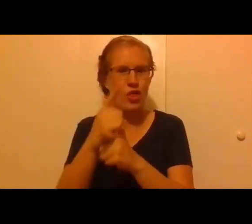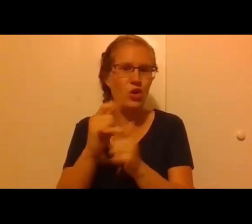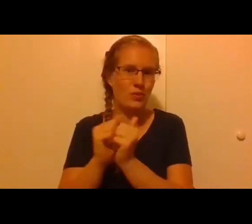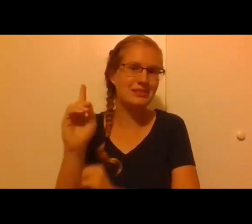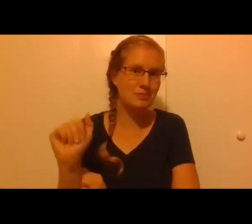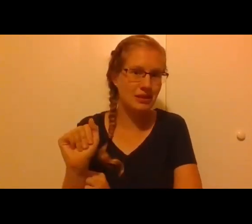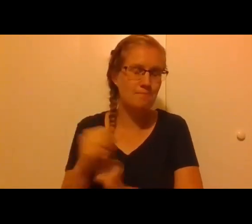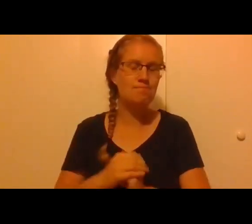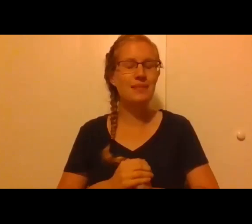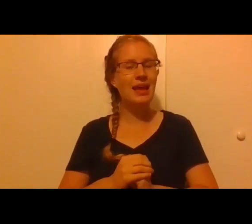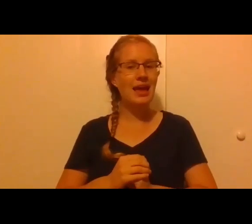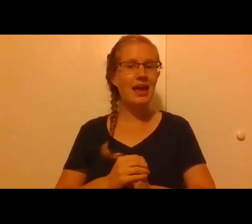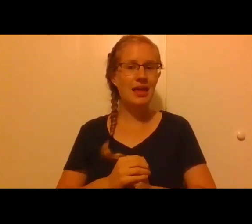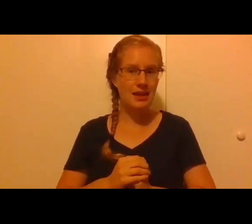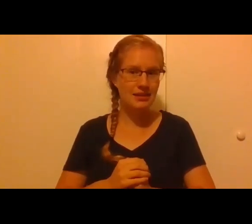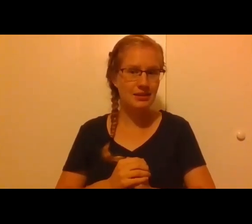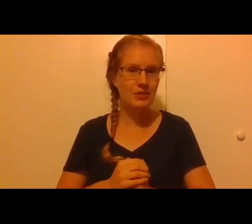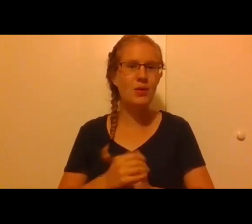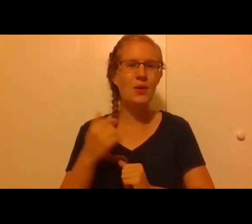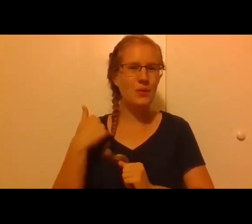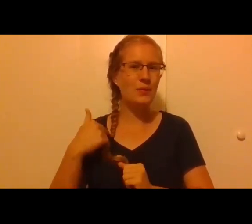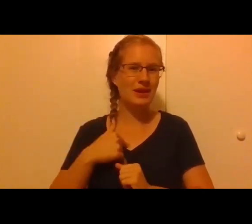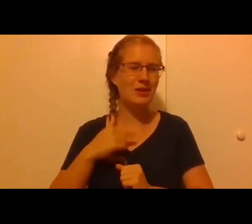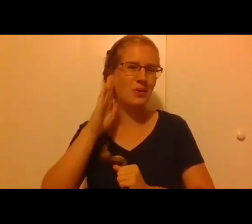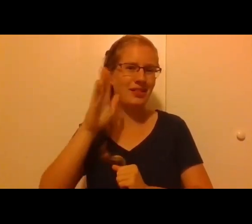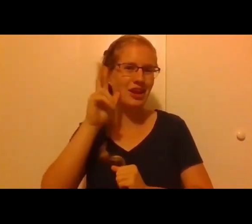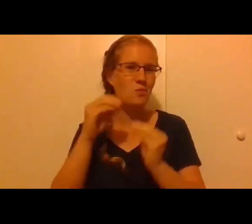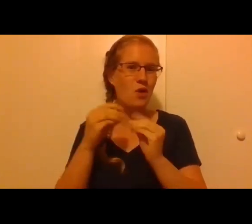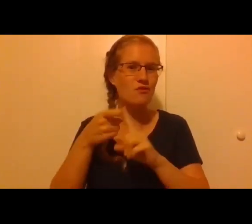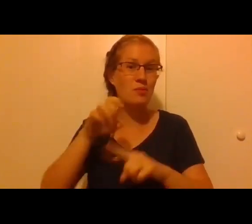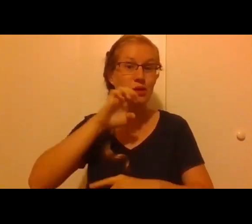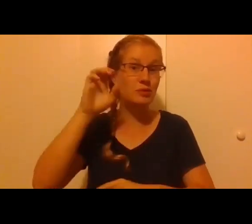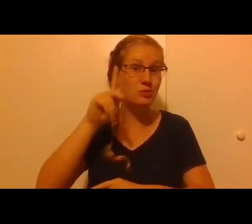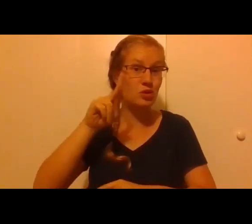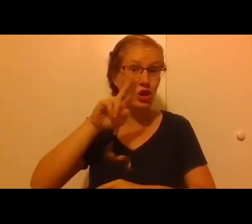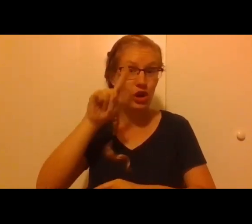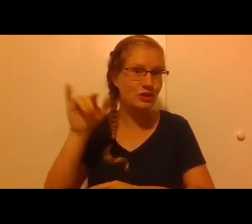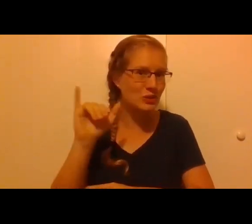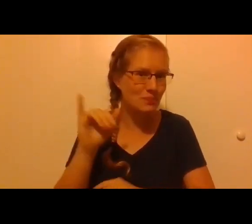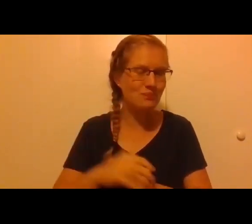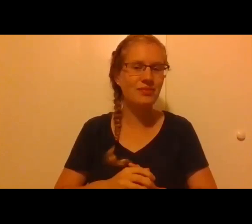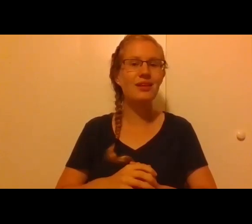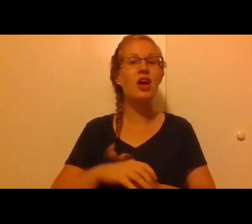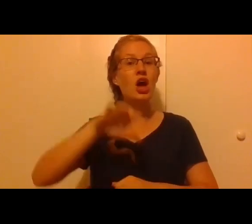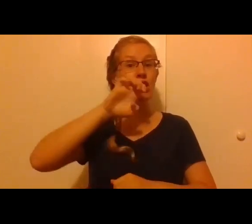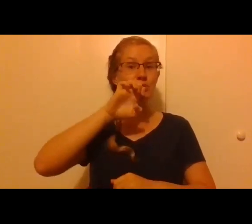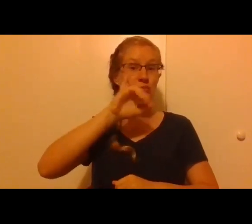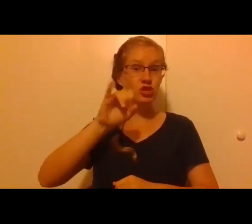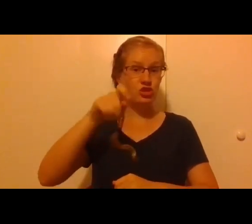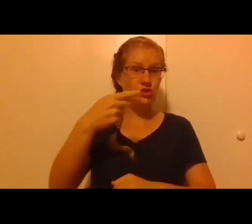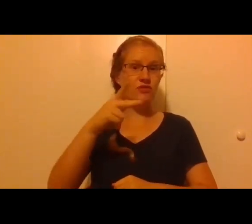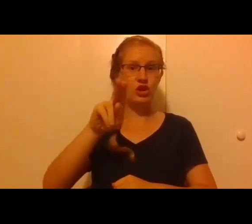In fact, I think that's something that we'll hear a little bit about from Archbishop Kurtz as well. If you don't know Archbishop Joseph Kurtz,